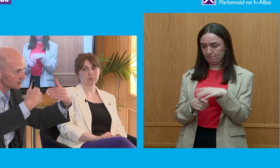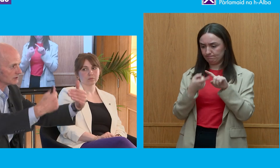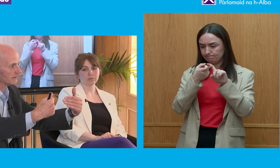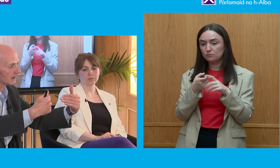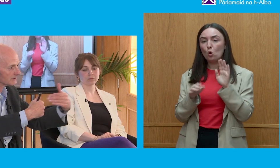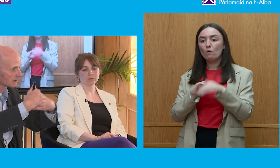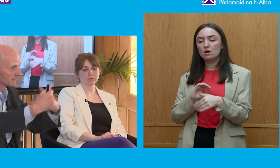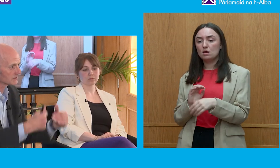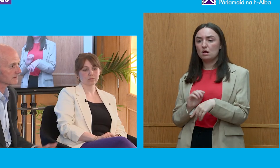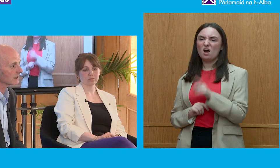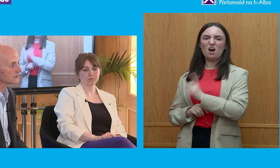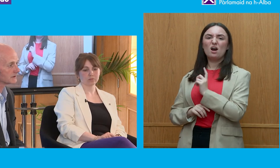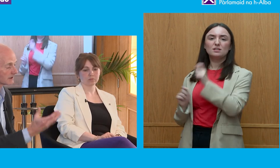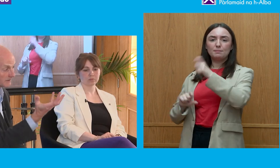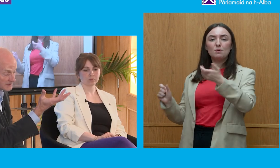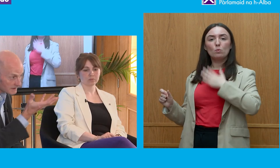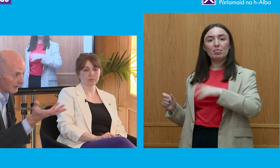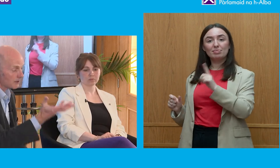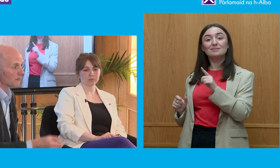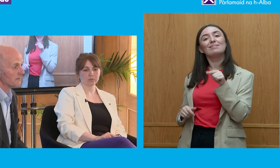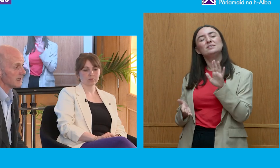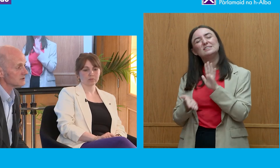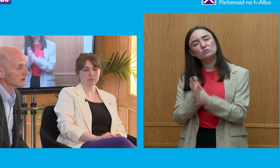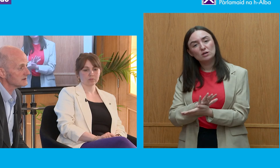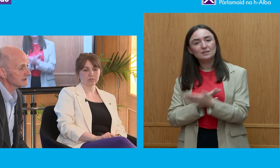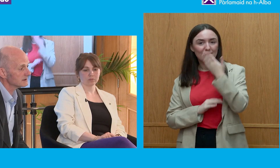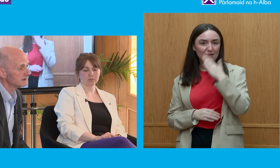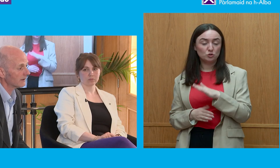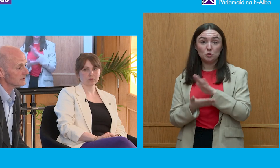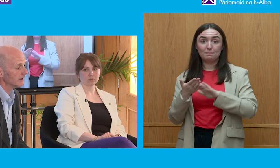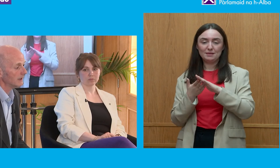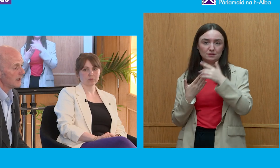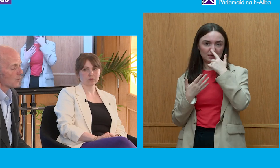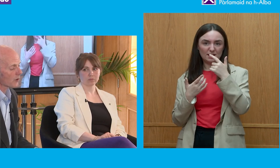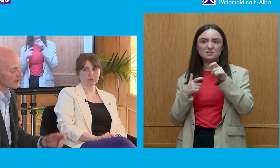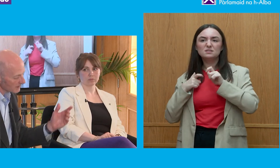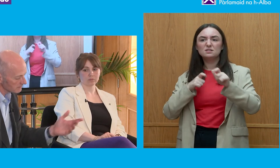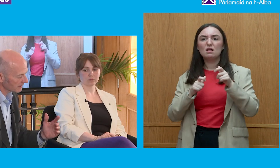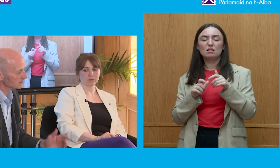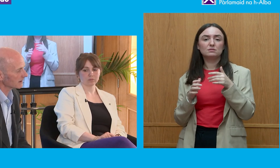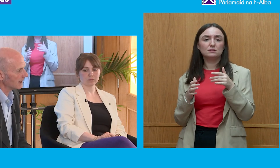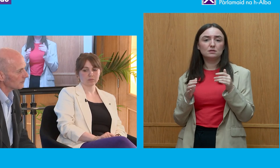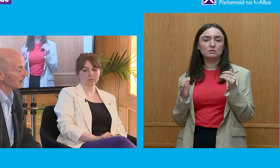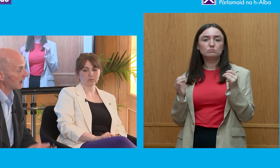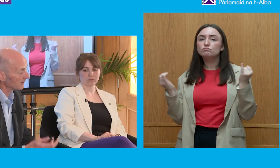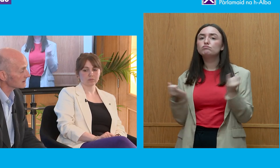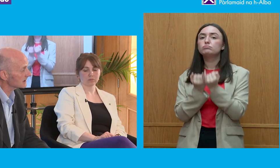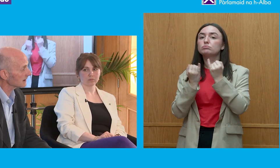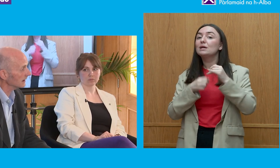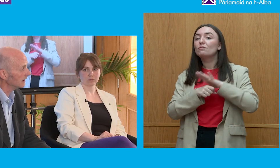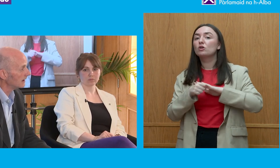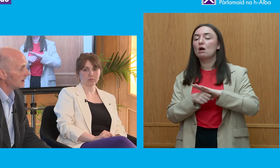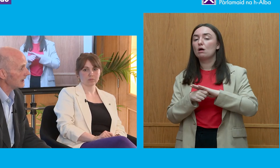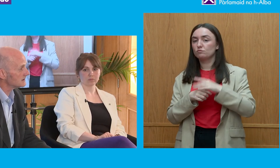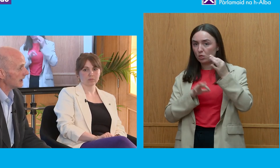attitude if you like to the governance of the country so that this remains contested territory what I don't think is going to happen I think